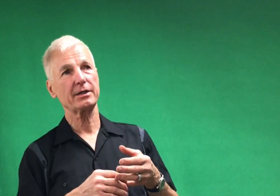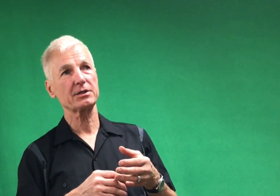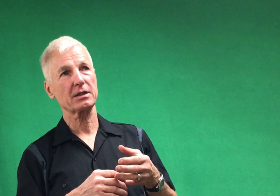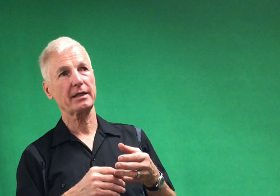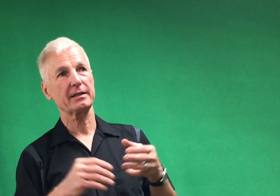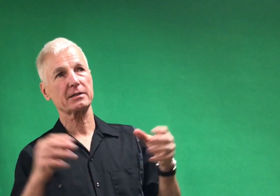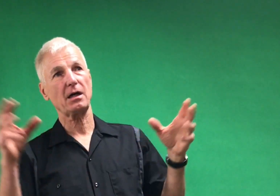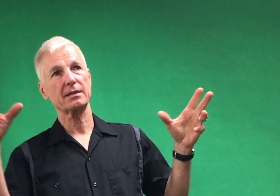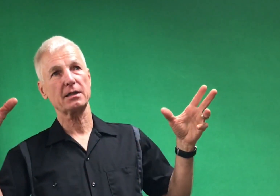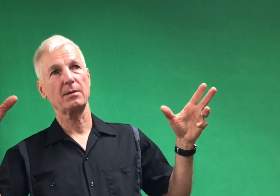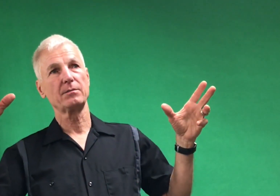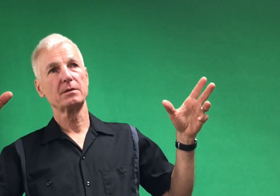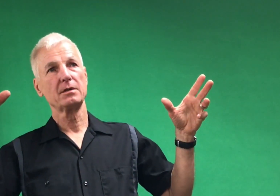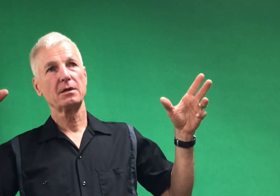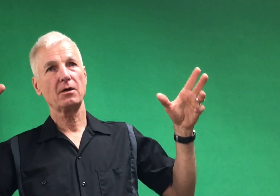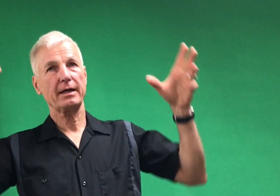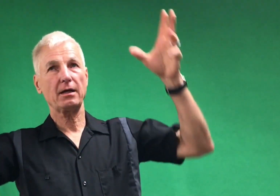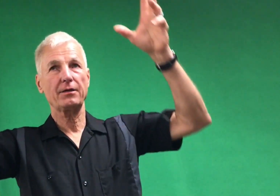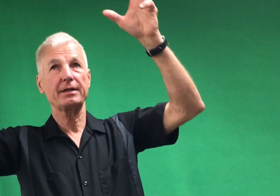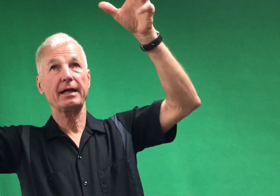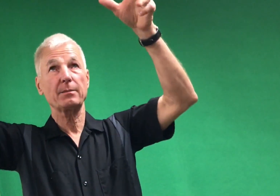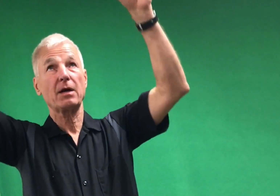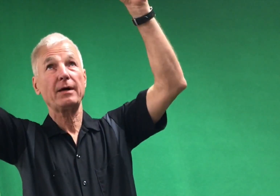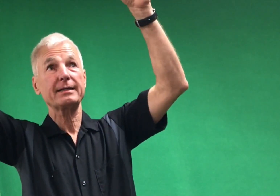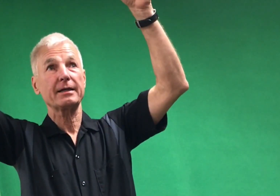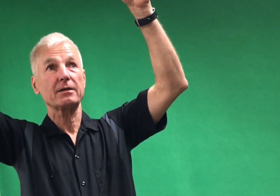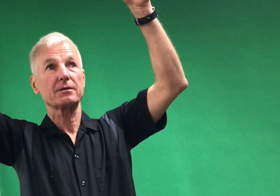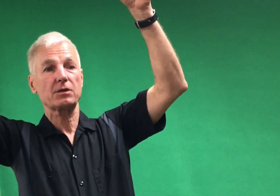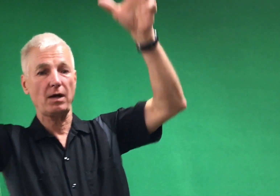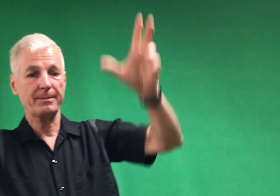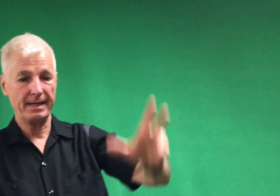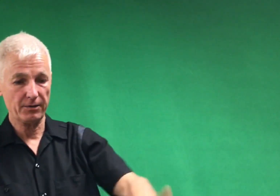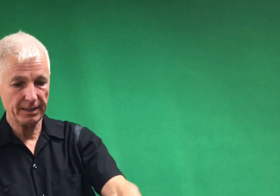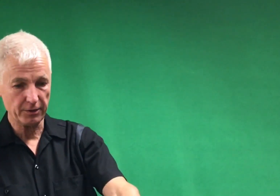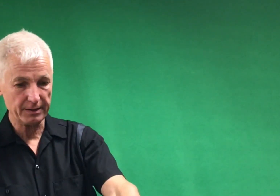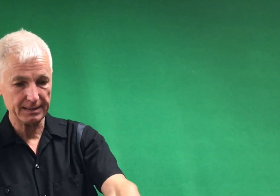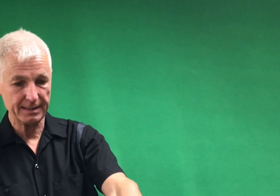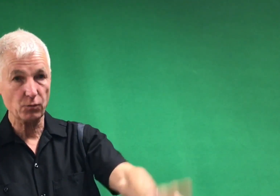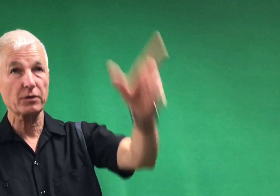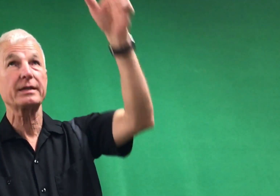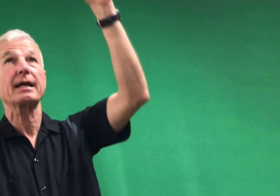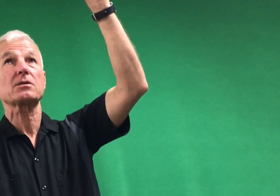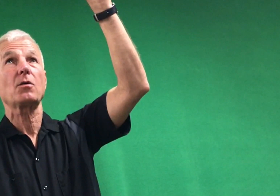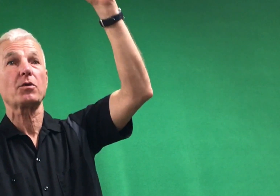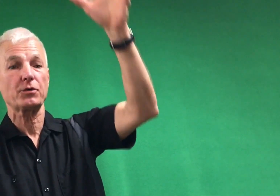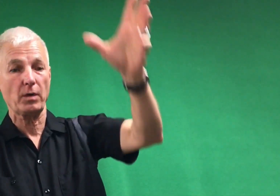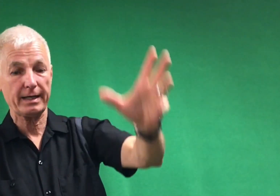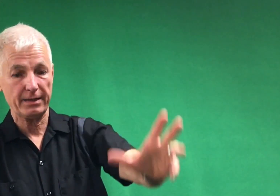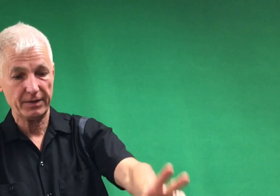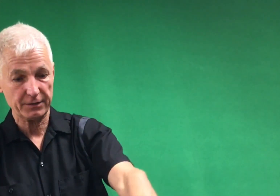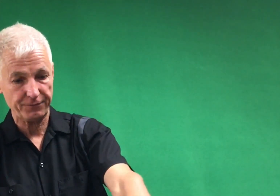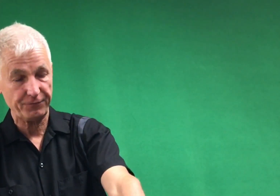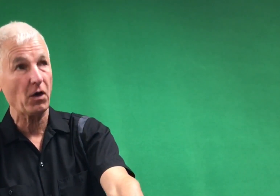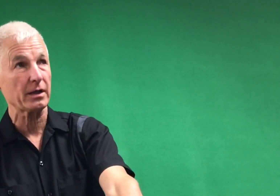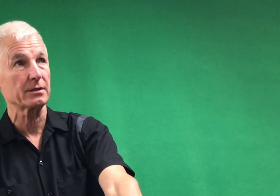I used to clean, there's a hot tub, okay, on the deck about right there. So I'm down here and I see where the deck's all burned away and everything's falling,